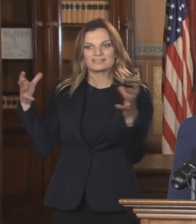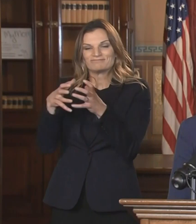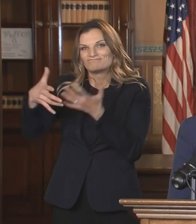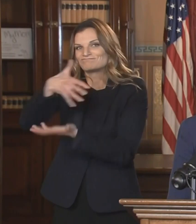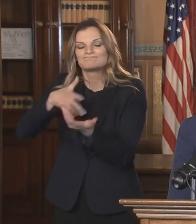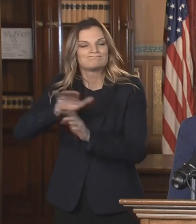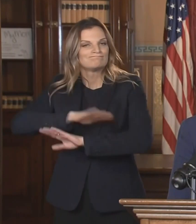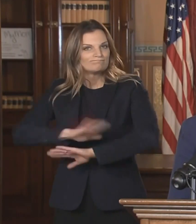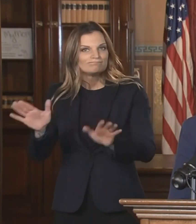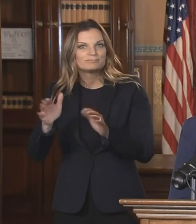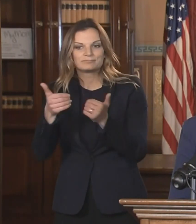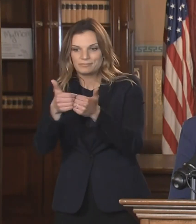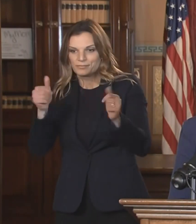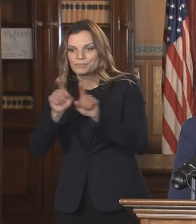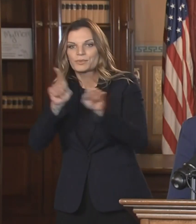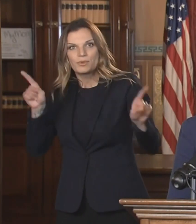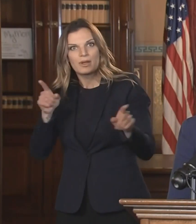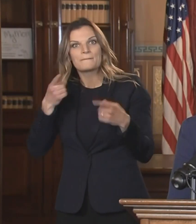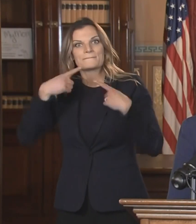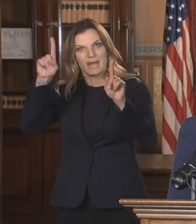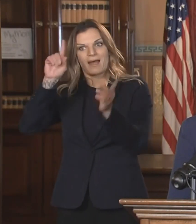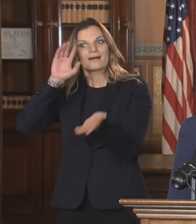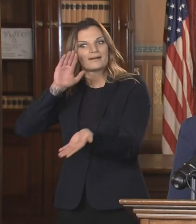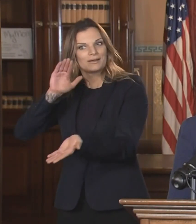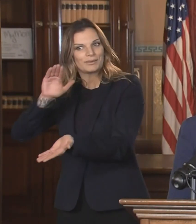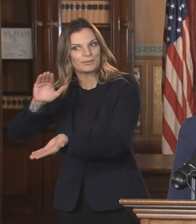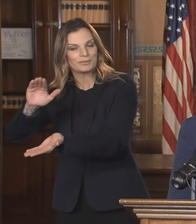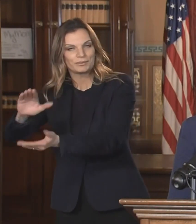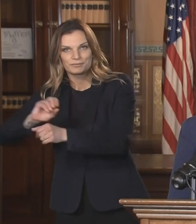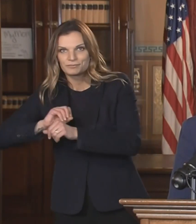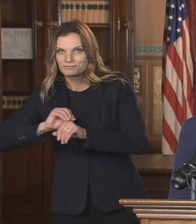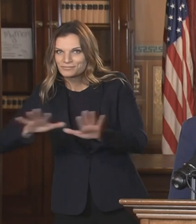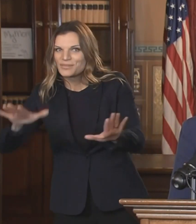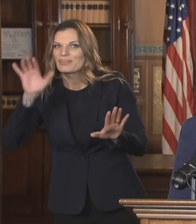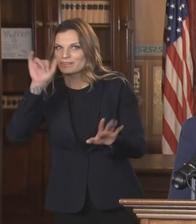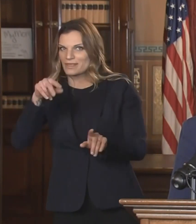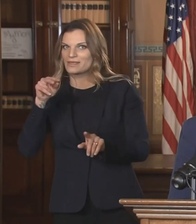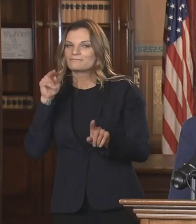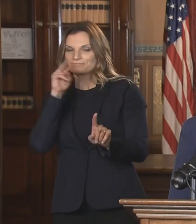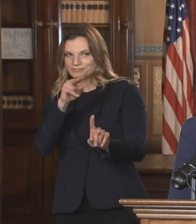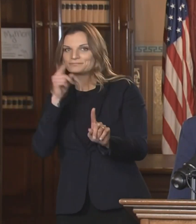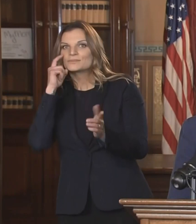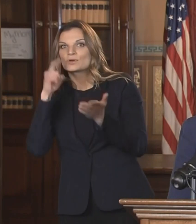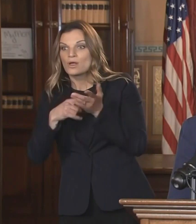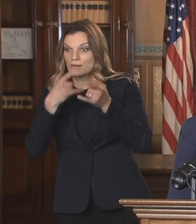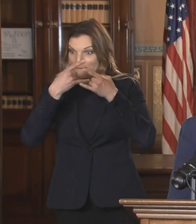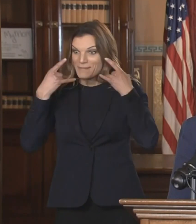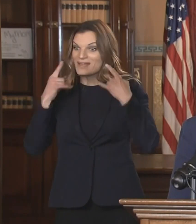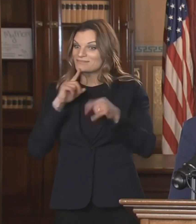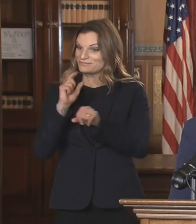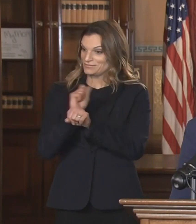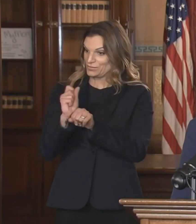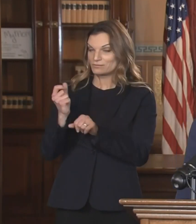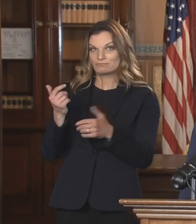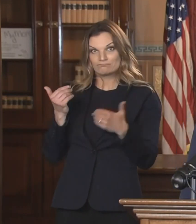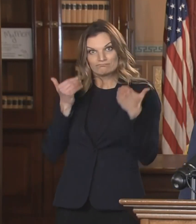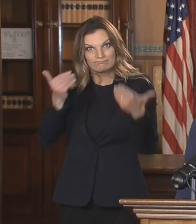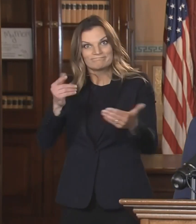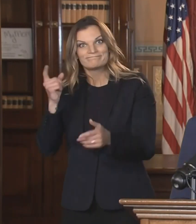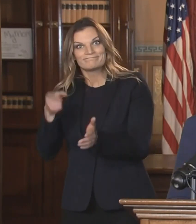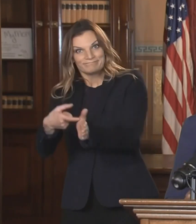and maintaining six feet of distance from others. And we think that is contributing to the decrease in our rate of rise in cases.